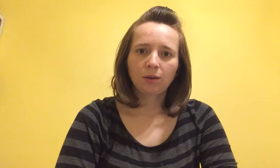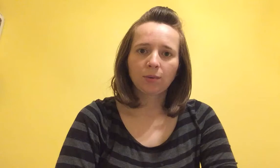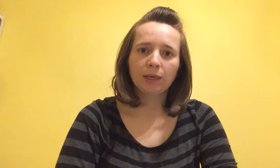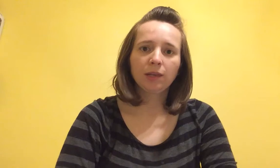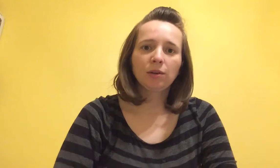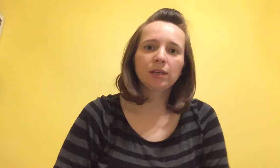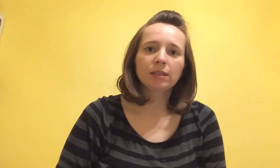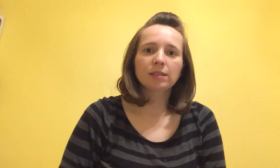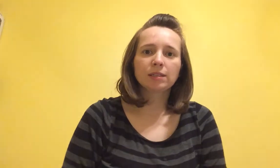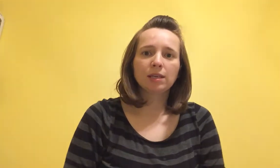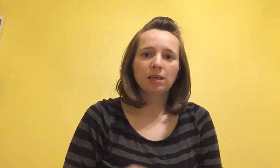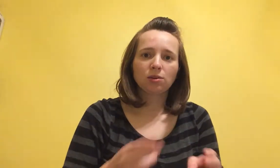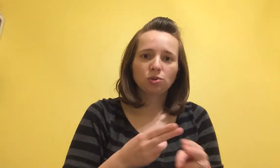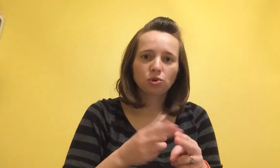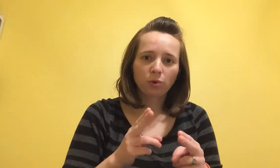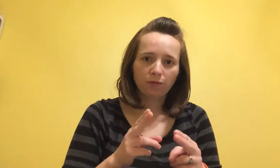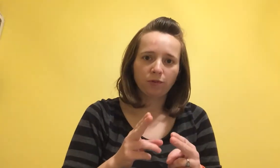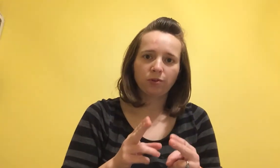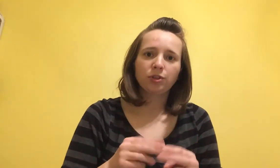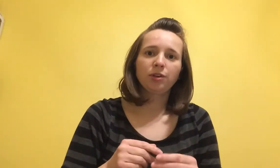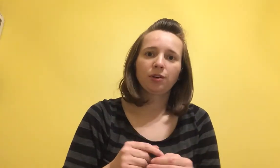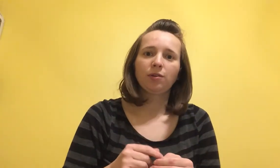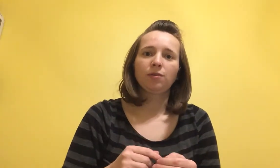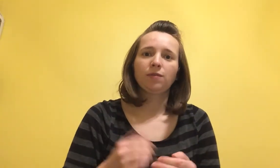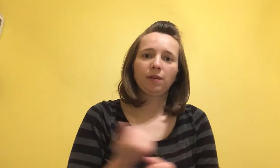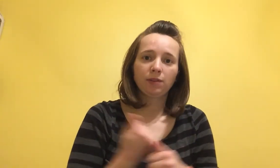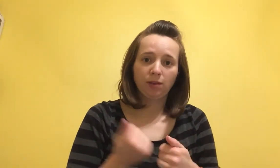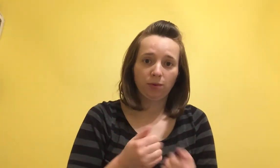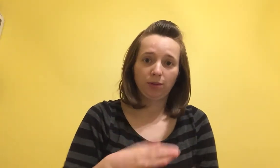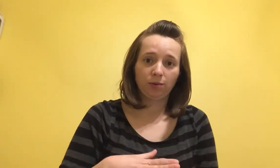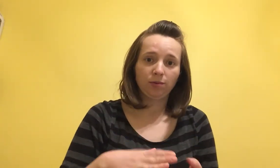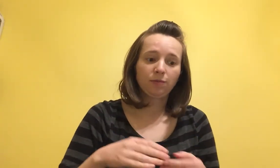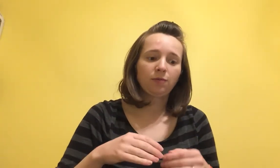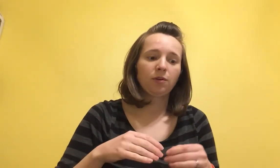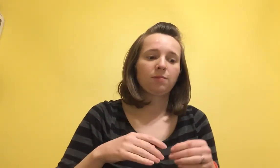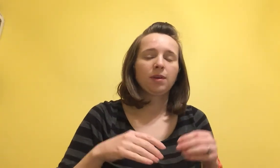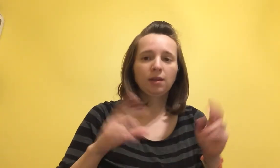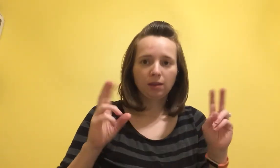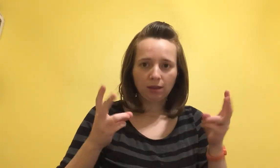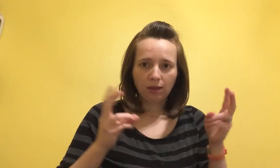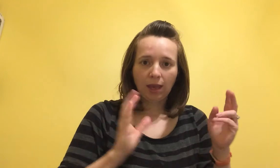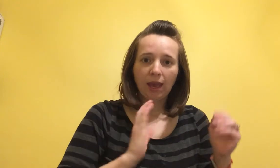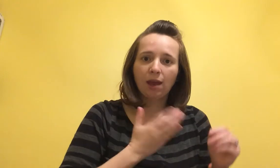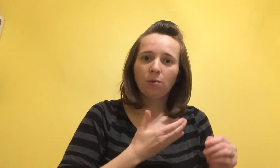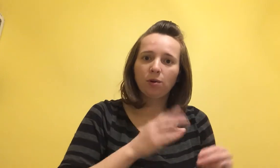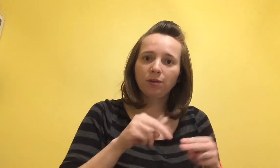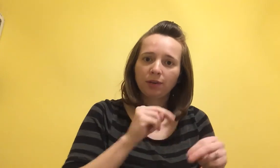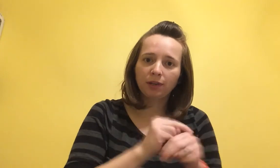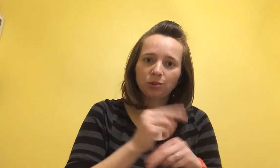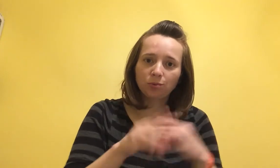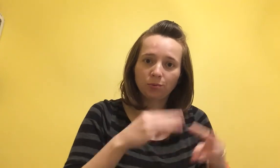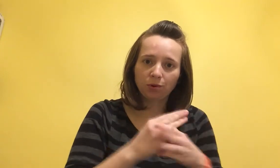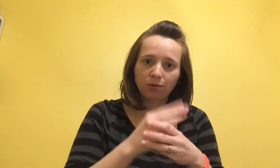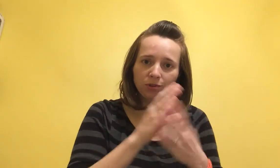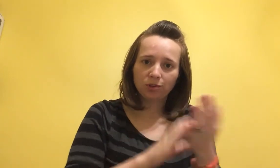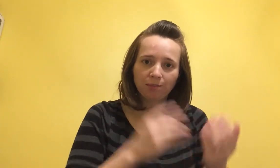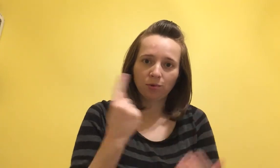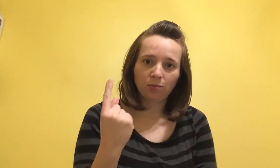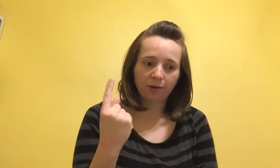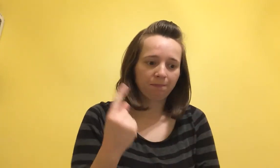All right, here is the shortened version of everything we've learned from Our Natural World, Chapter 1.